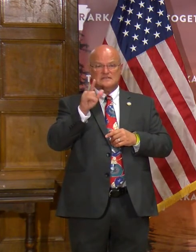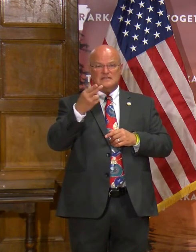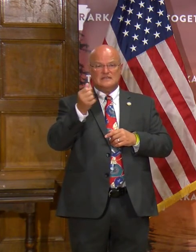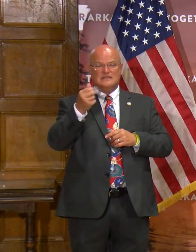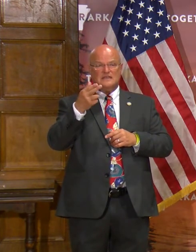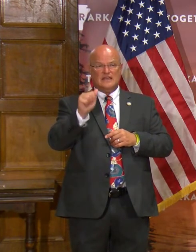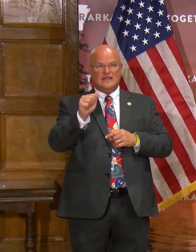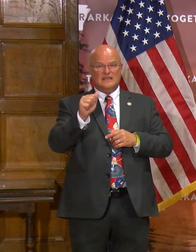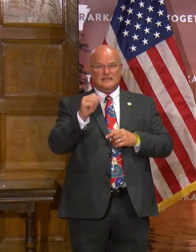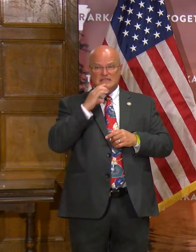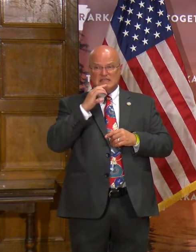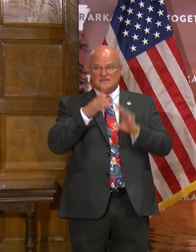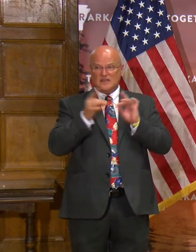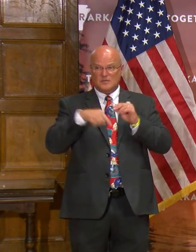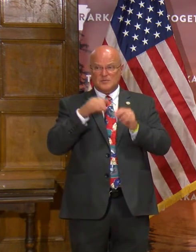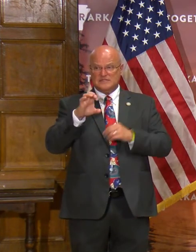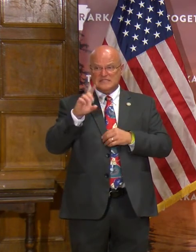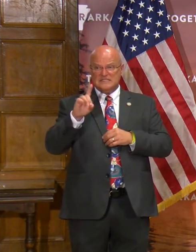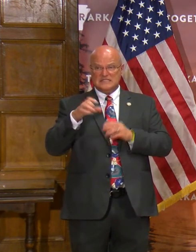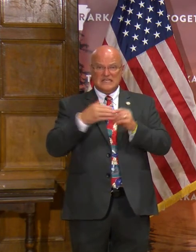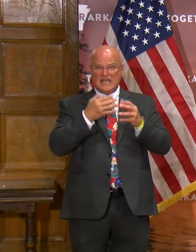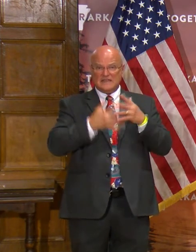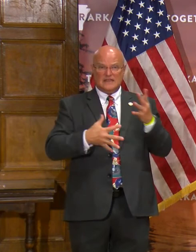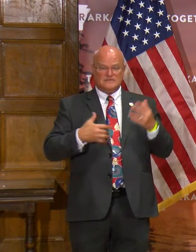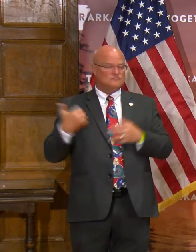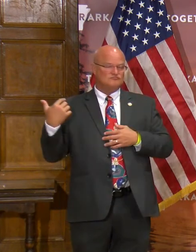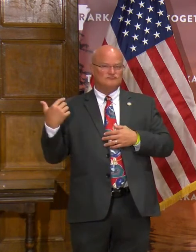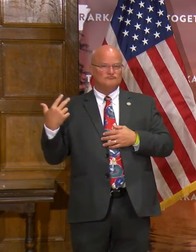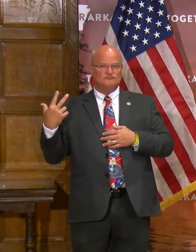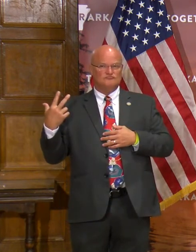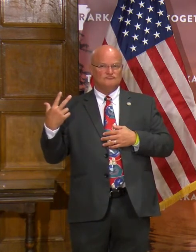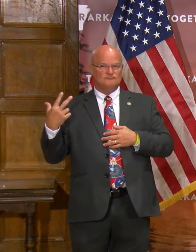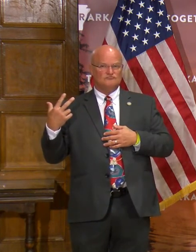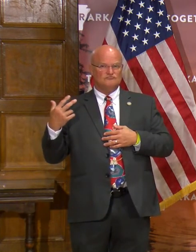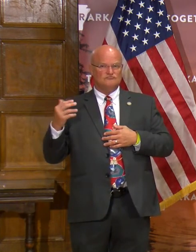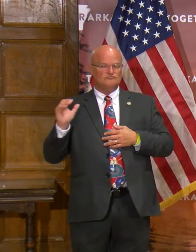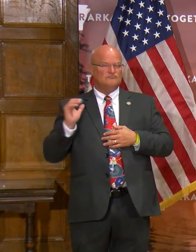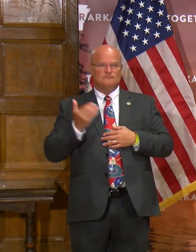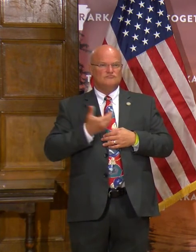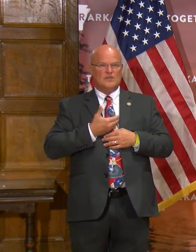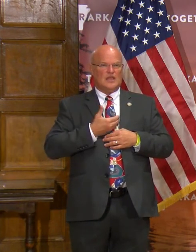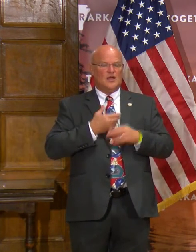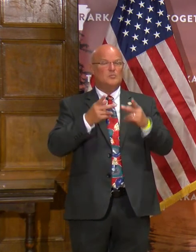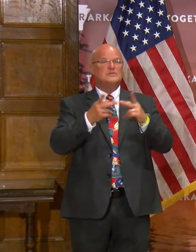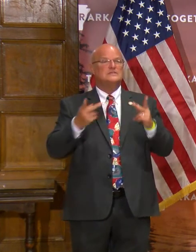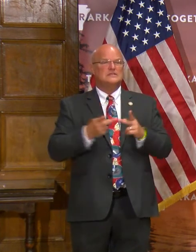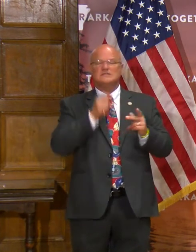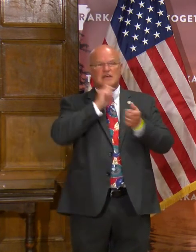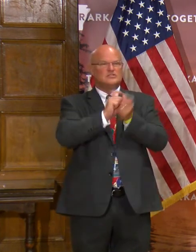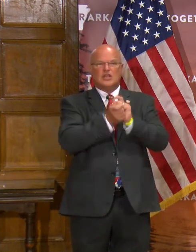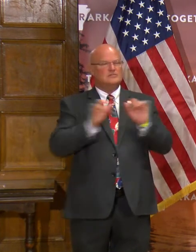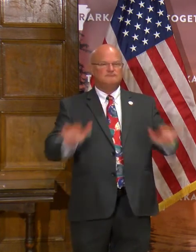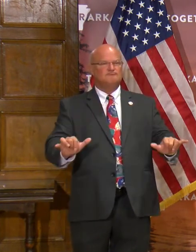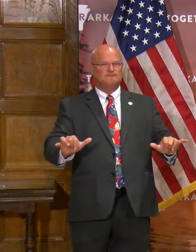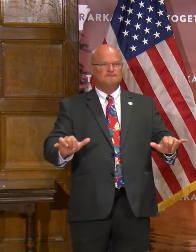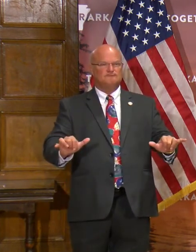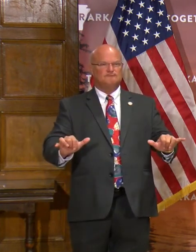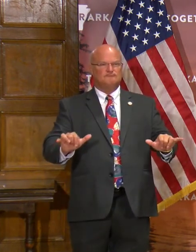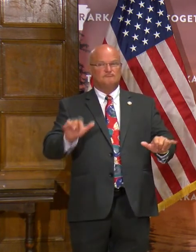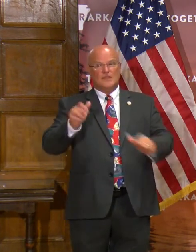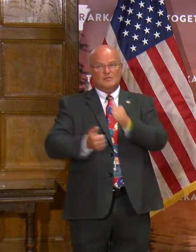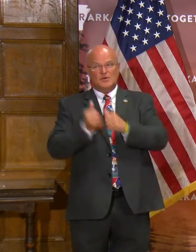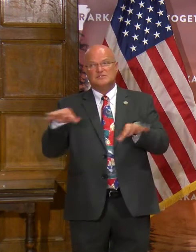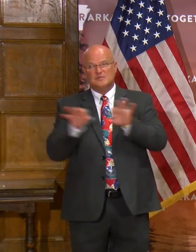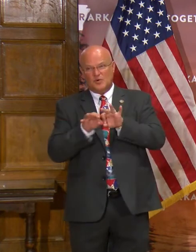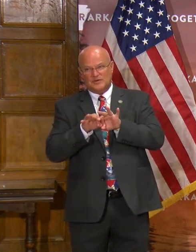the CDC guidelines there? No, no, no. Our persistent position has to change. And that's the most